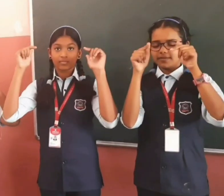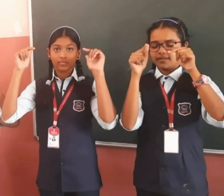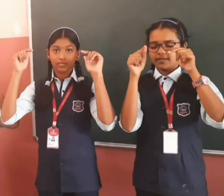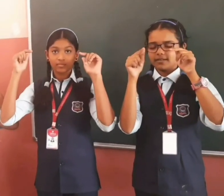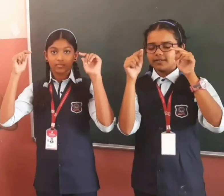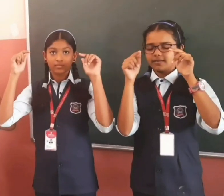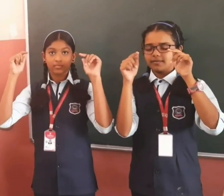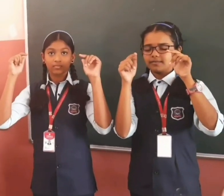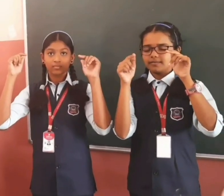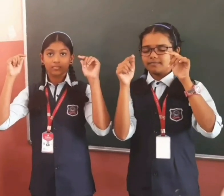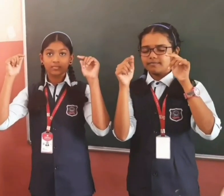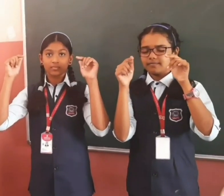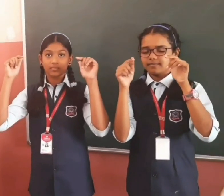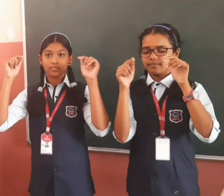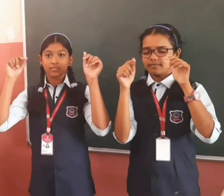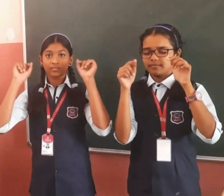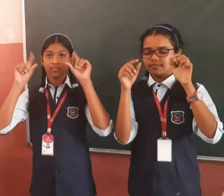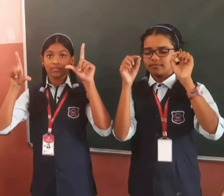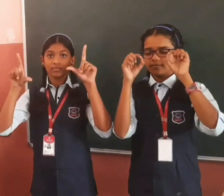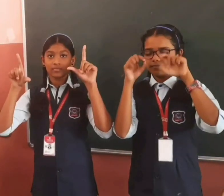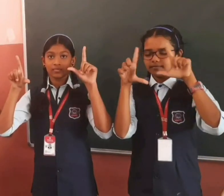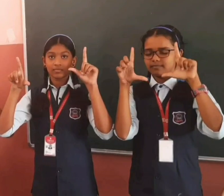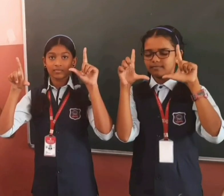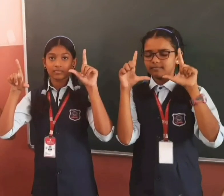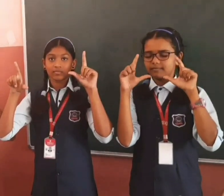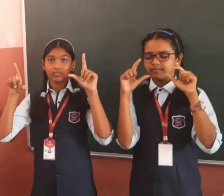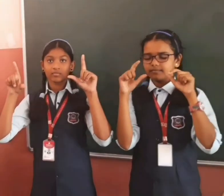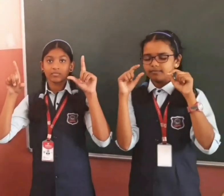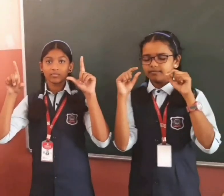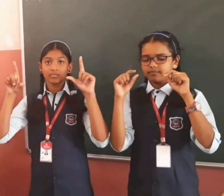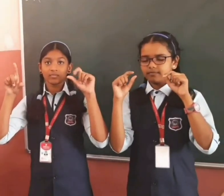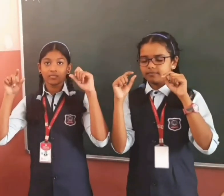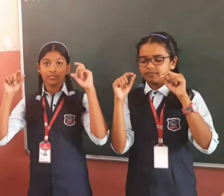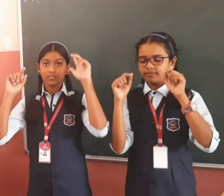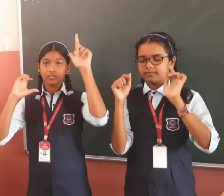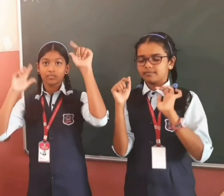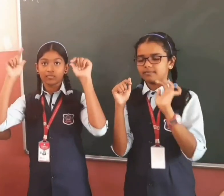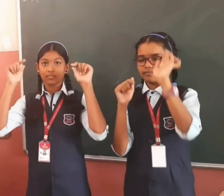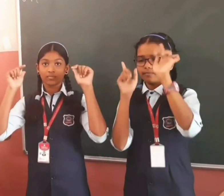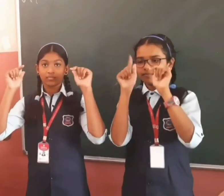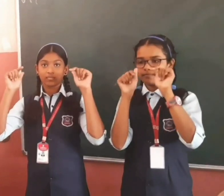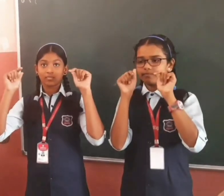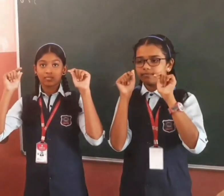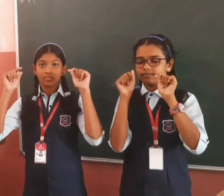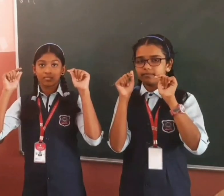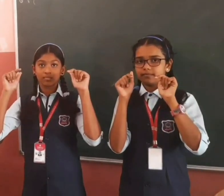minus 79, add 55, add 21,